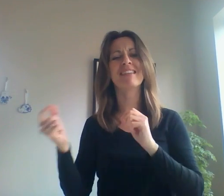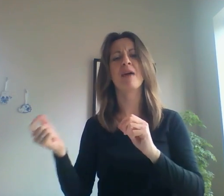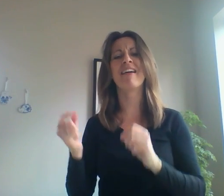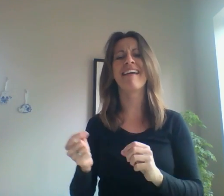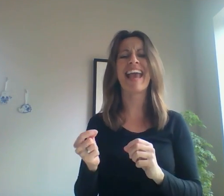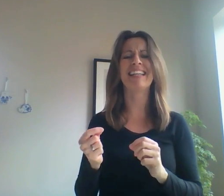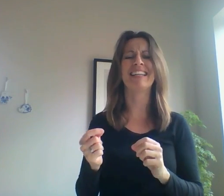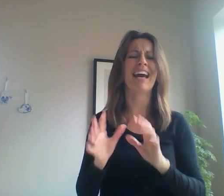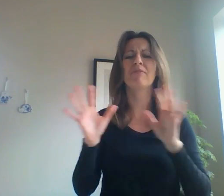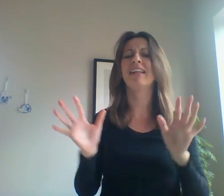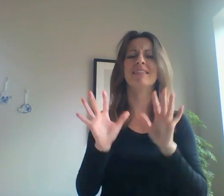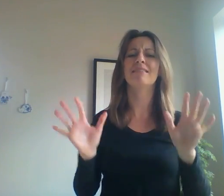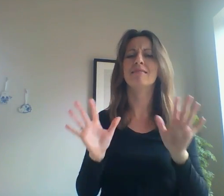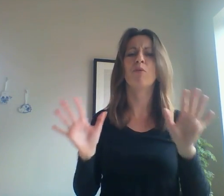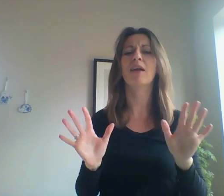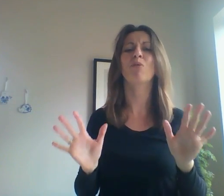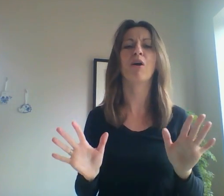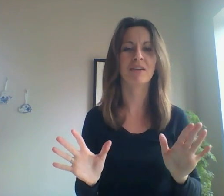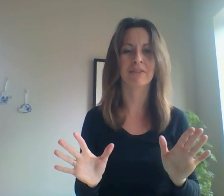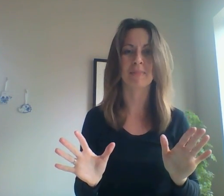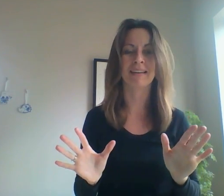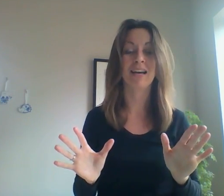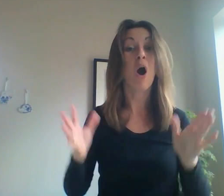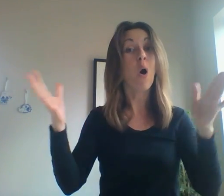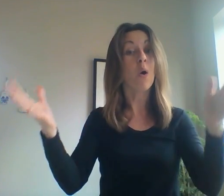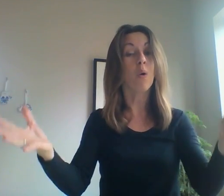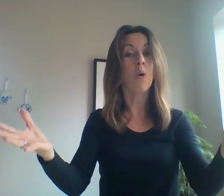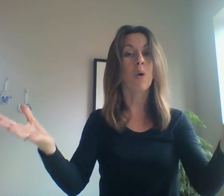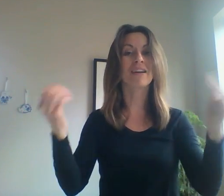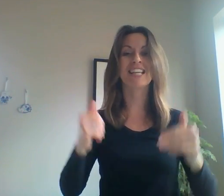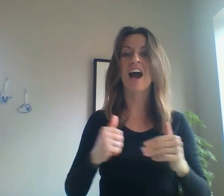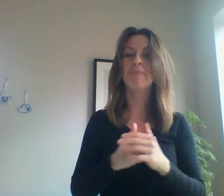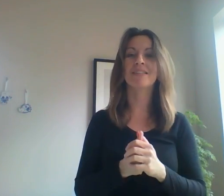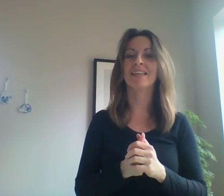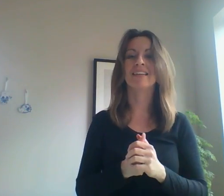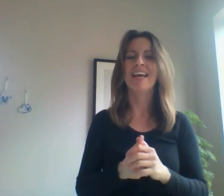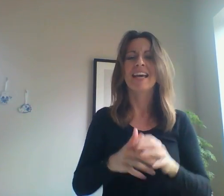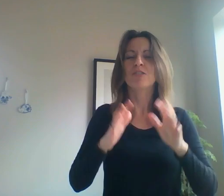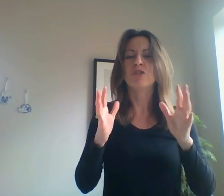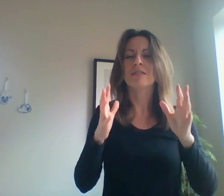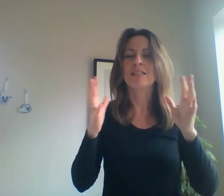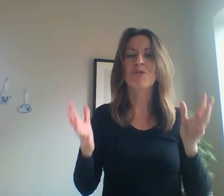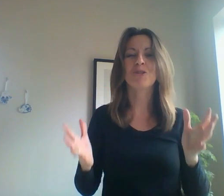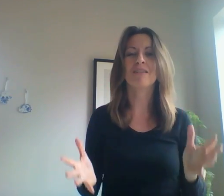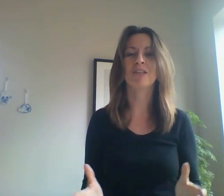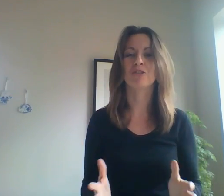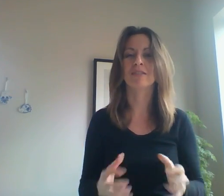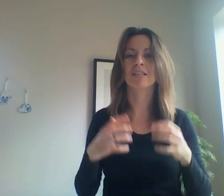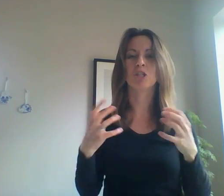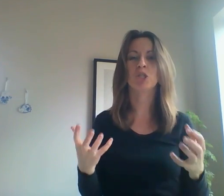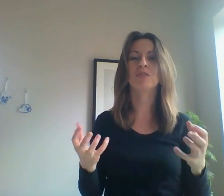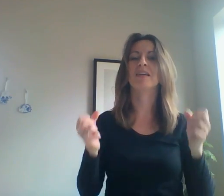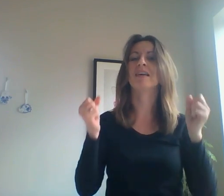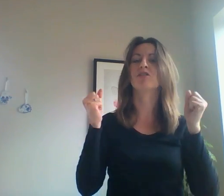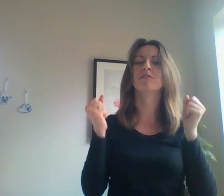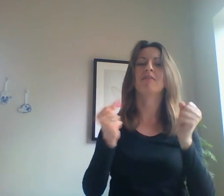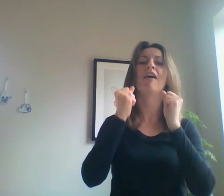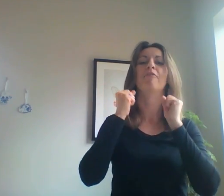time when I ate it, that really didn't quite work for me. Or the opposite. It's just so delicious and juicy and I just love